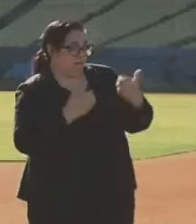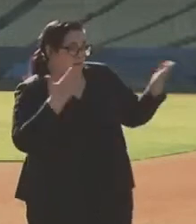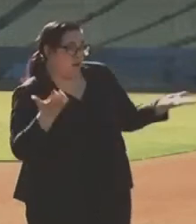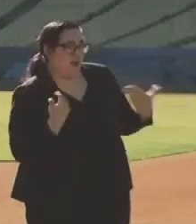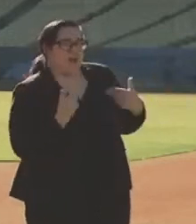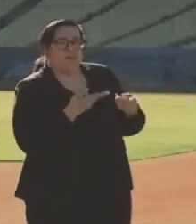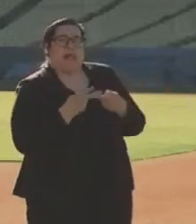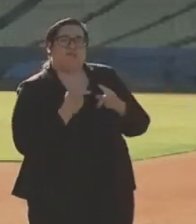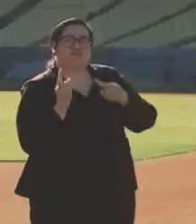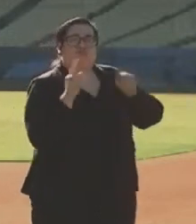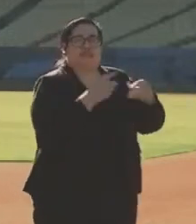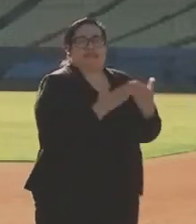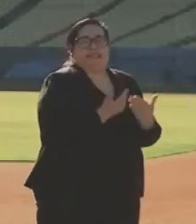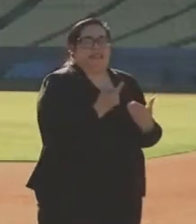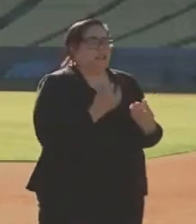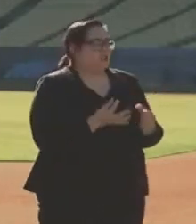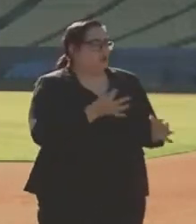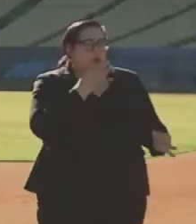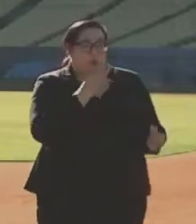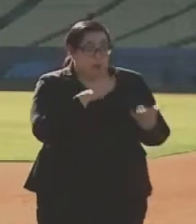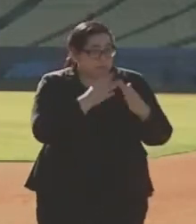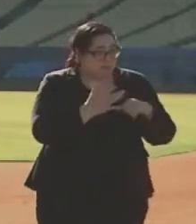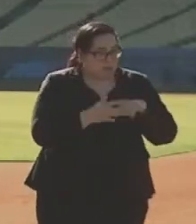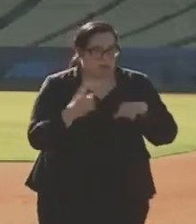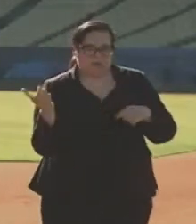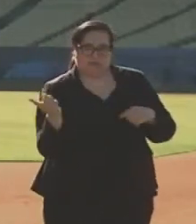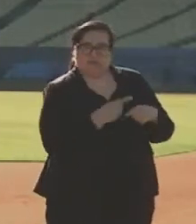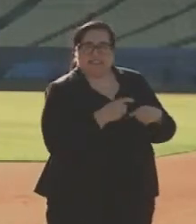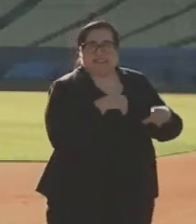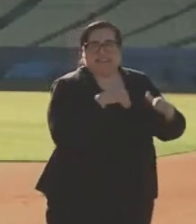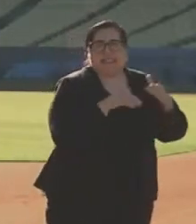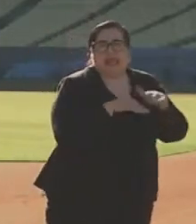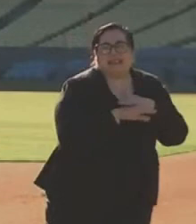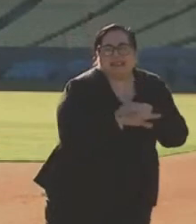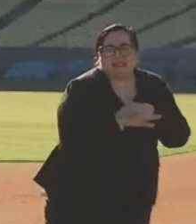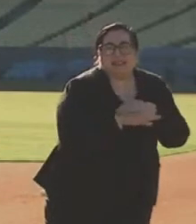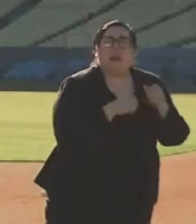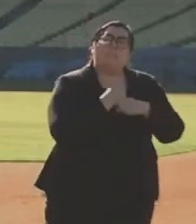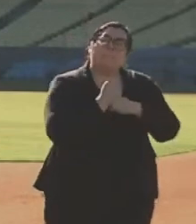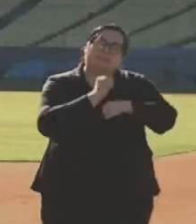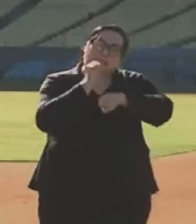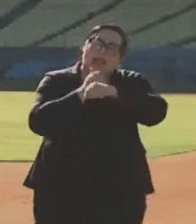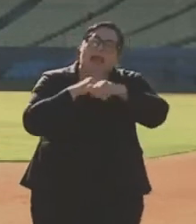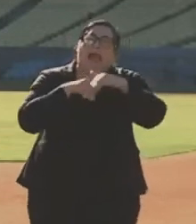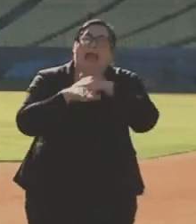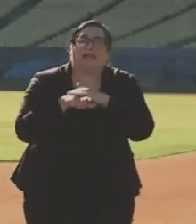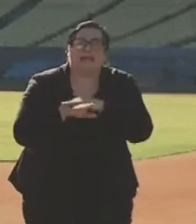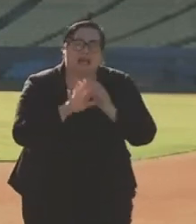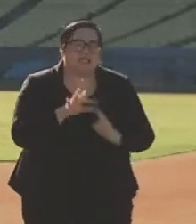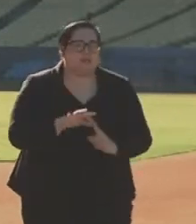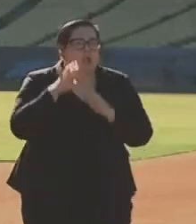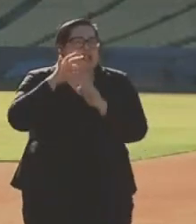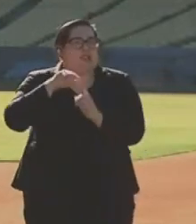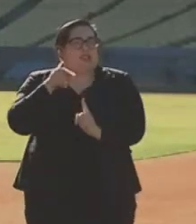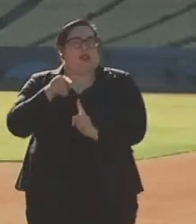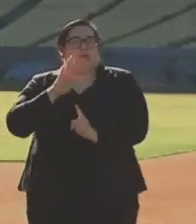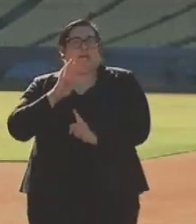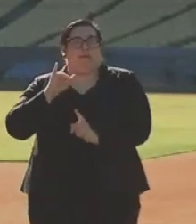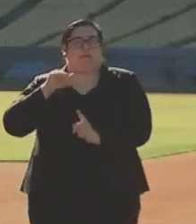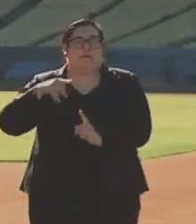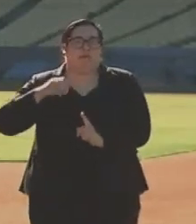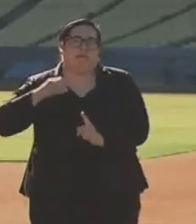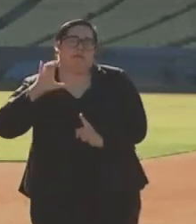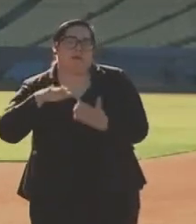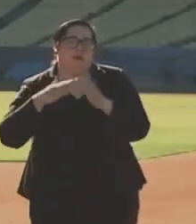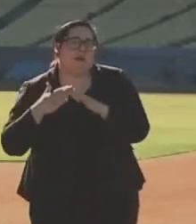to get the vaccine as soon as it becomes available. This is about creating access, particularly in communities of color. We need to